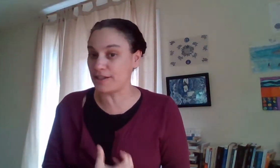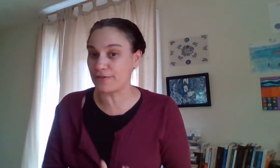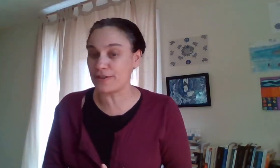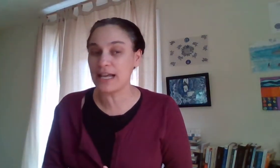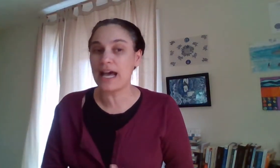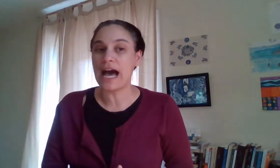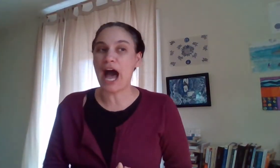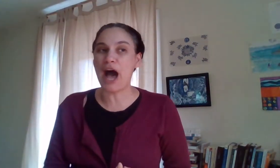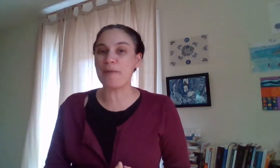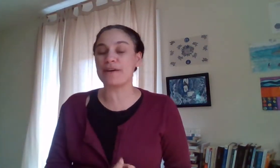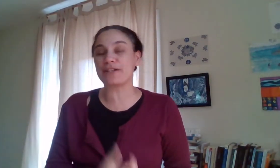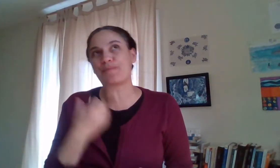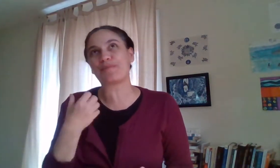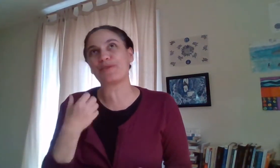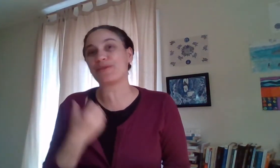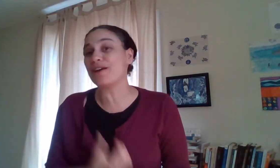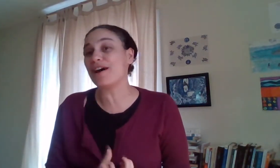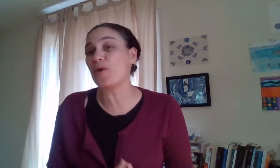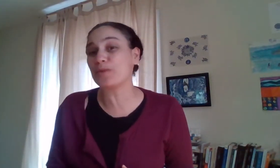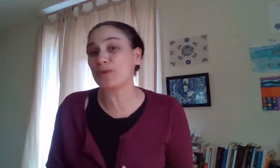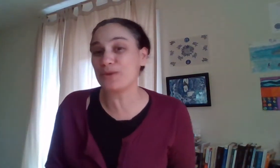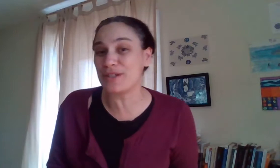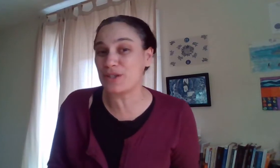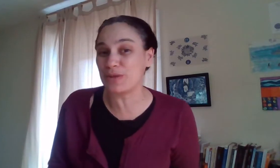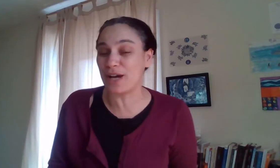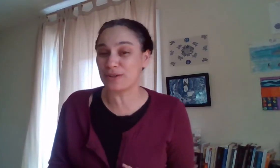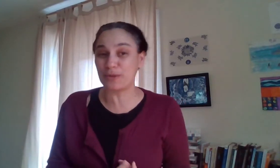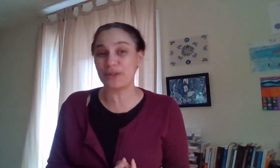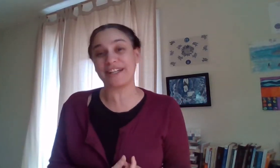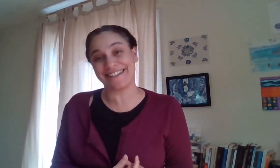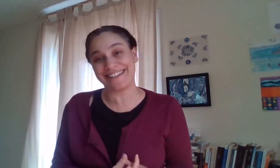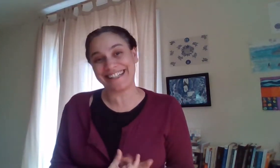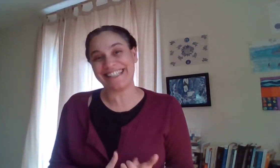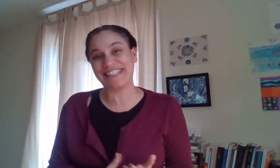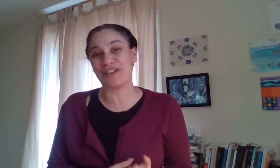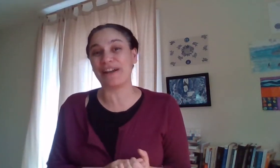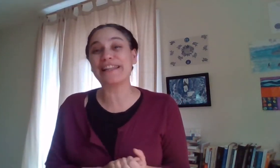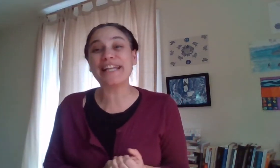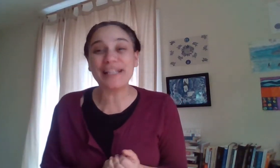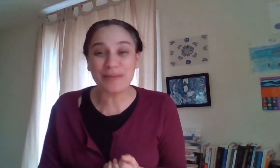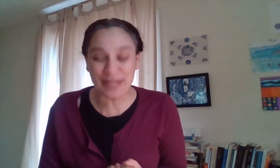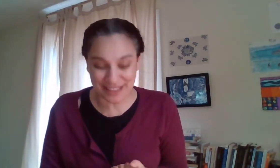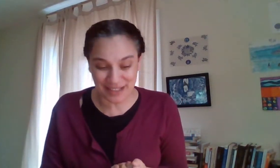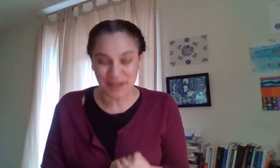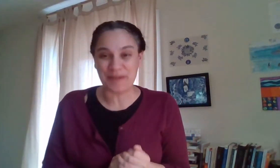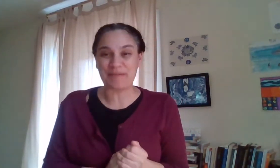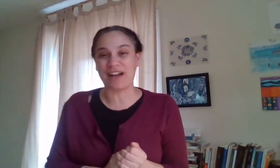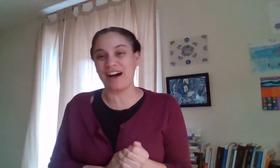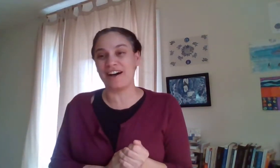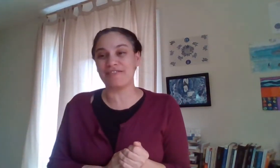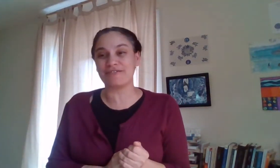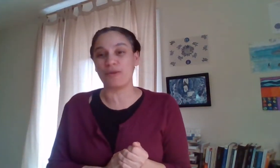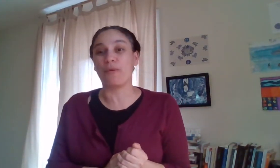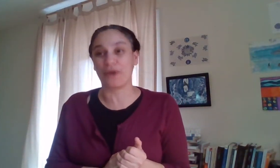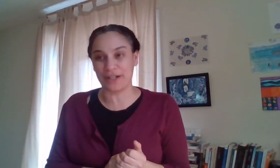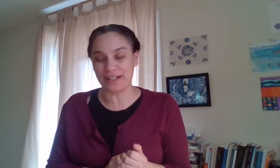difference um but you cannot hope to do this without putting in you know a little bit of work